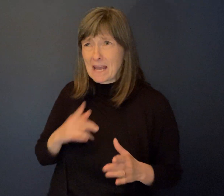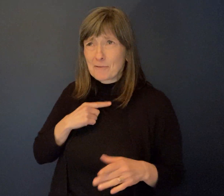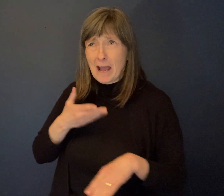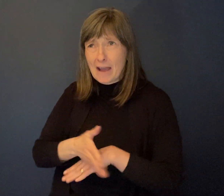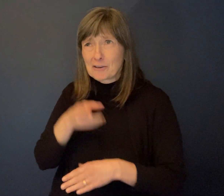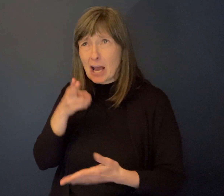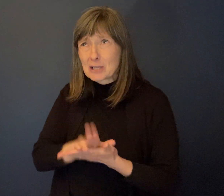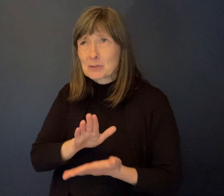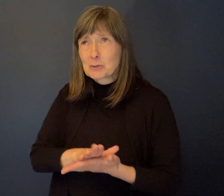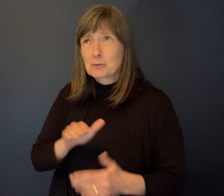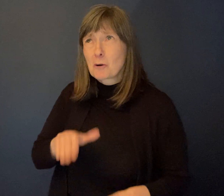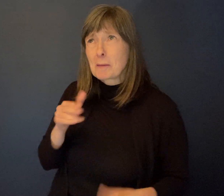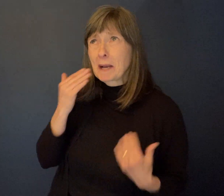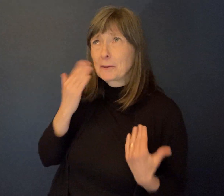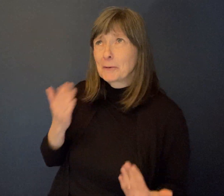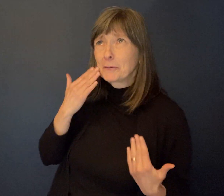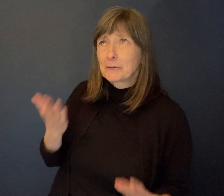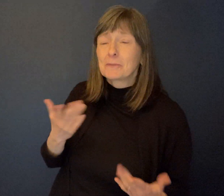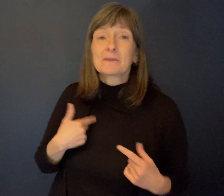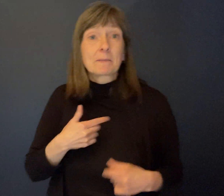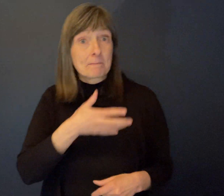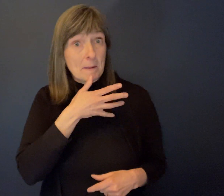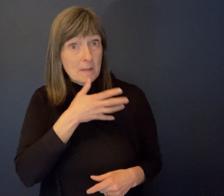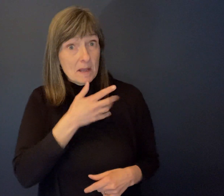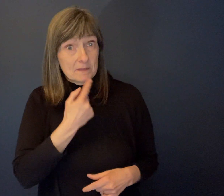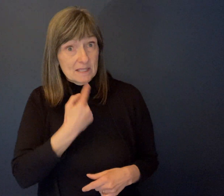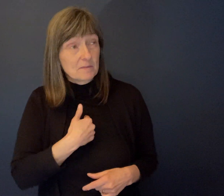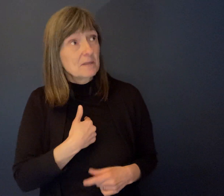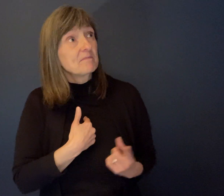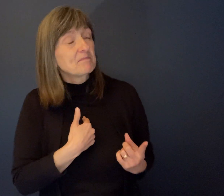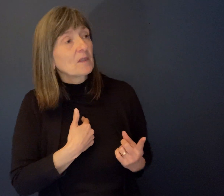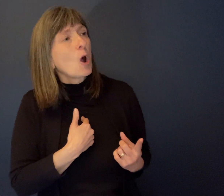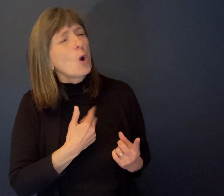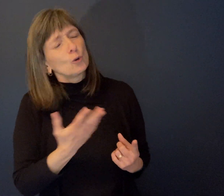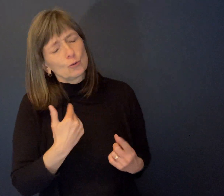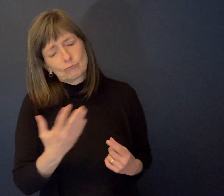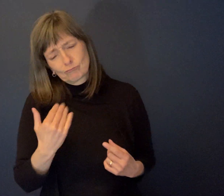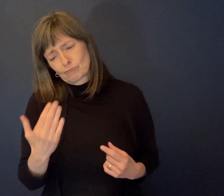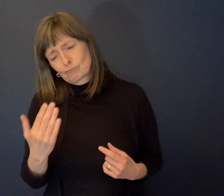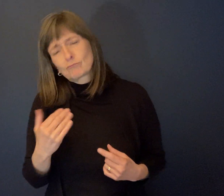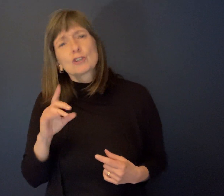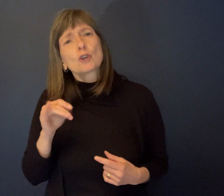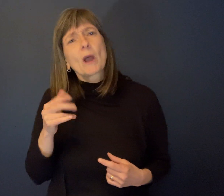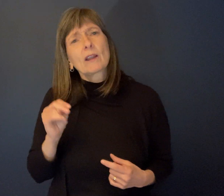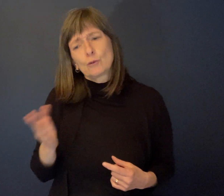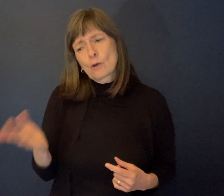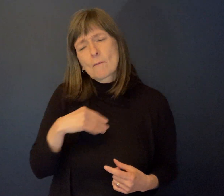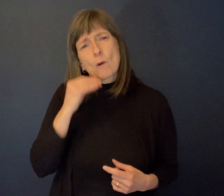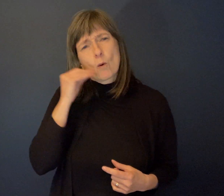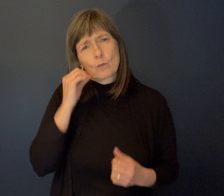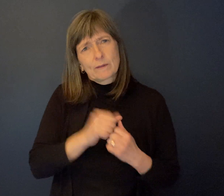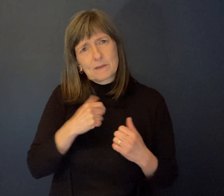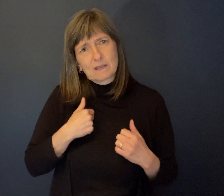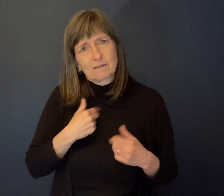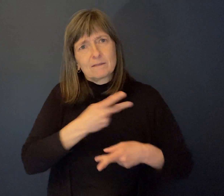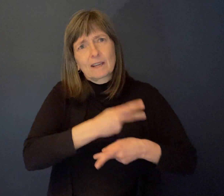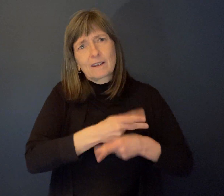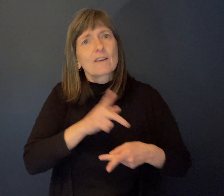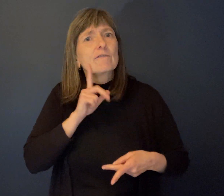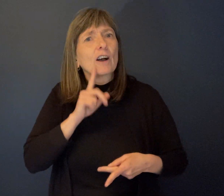going to grow up. And, uh, she said, no, Joanne, she said, you can come home with me and help take care of the foster children. So